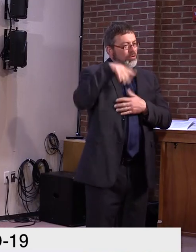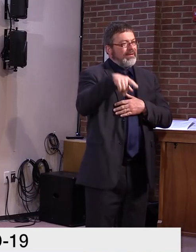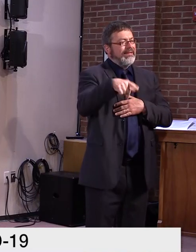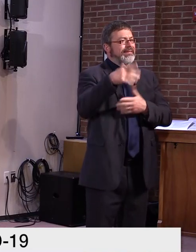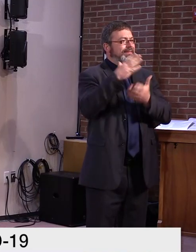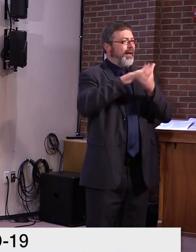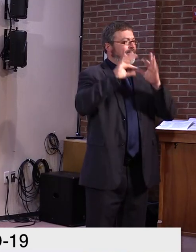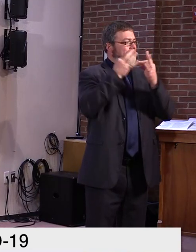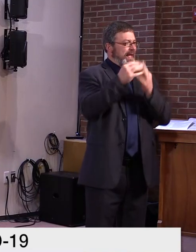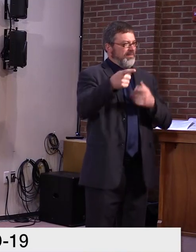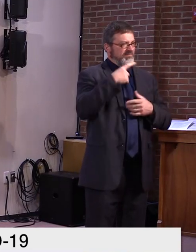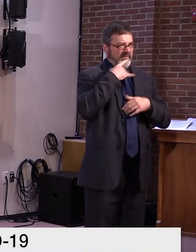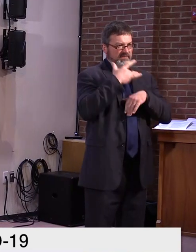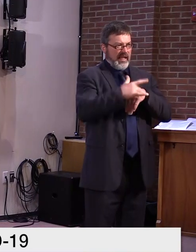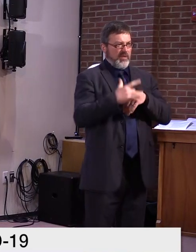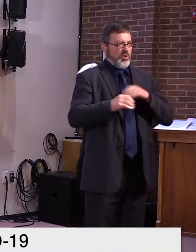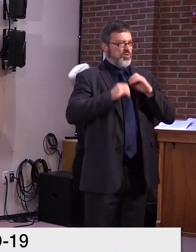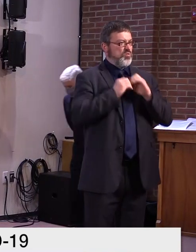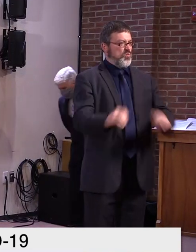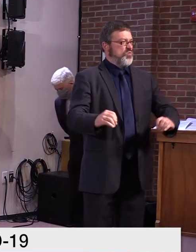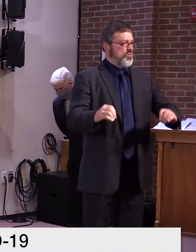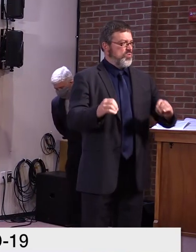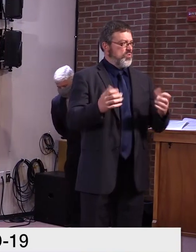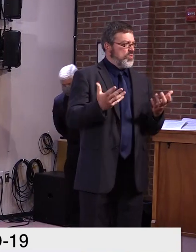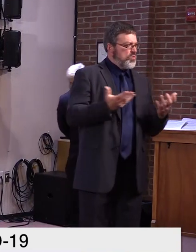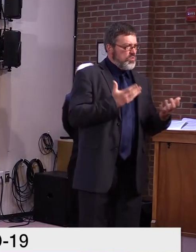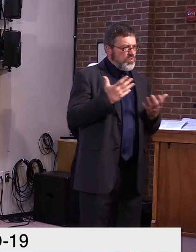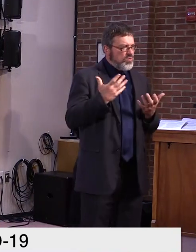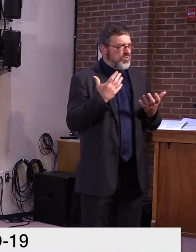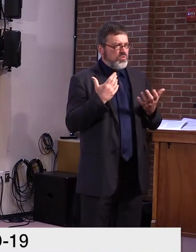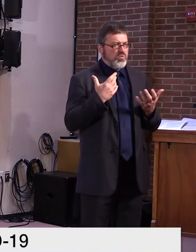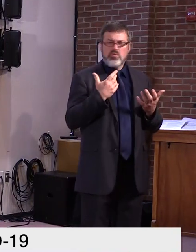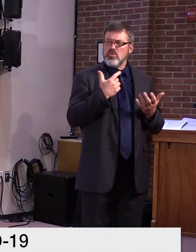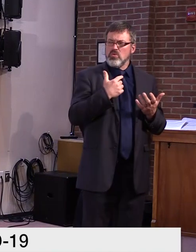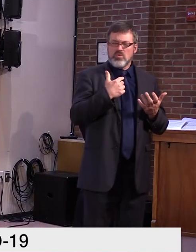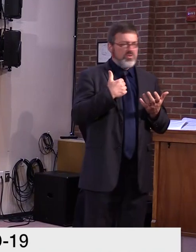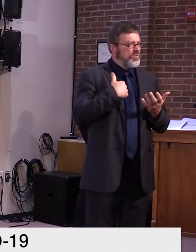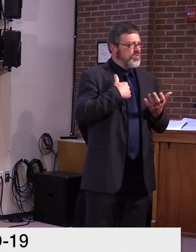have said they would offer fully remote schooling to families will be able to meet in advance?